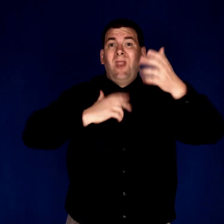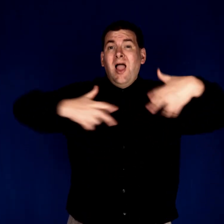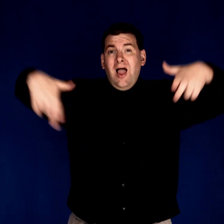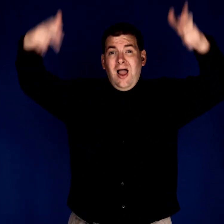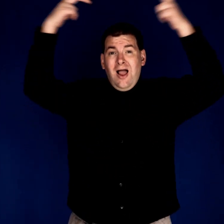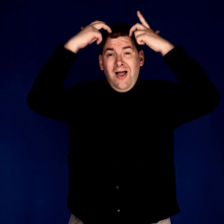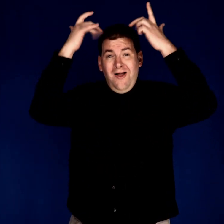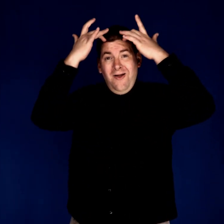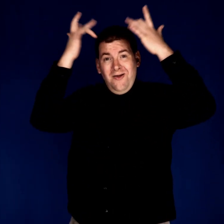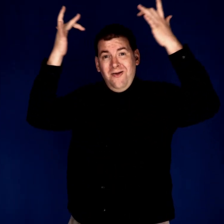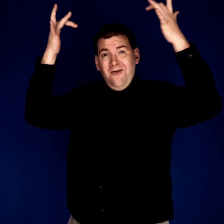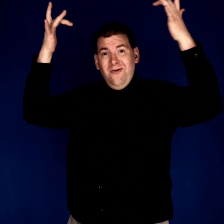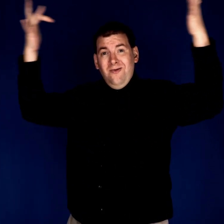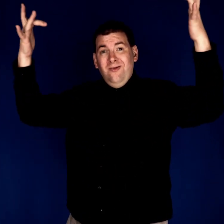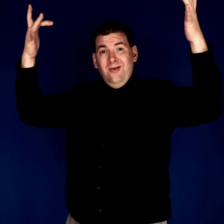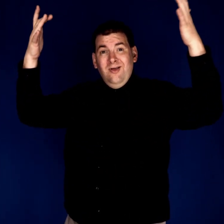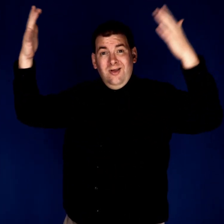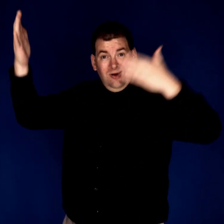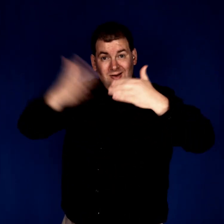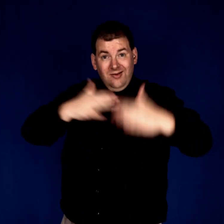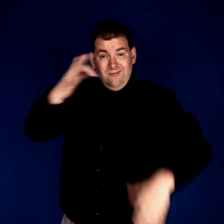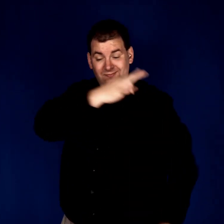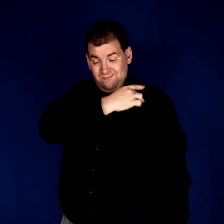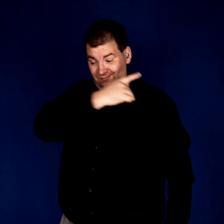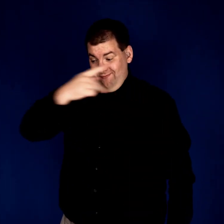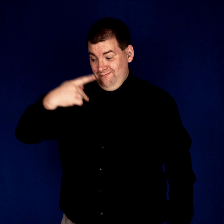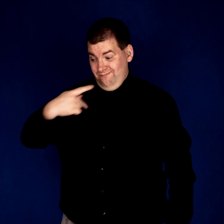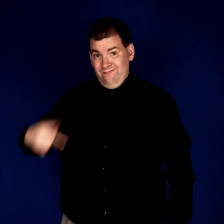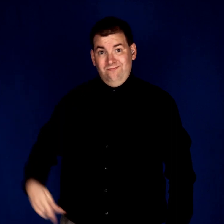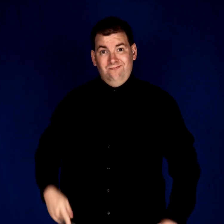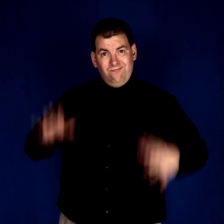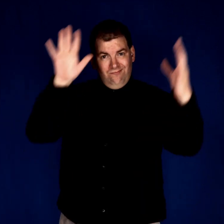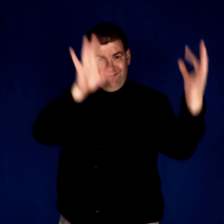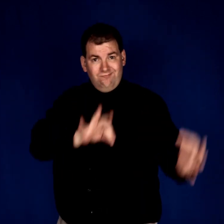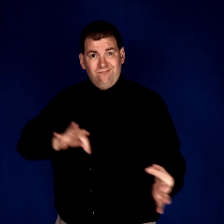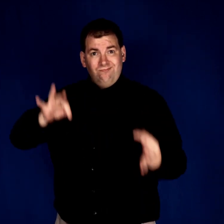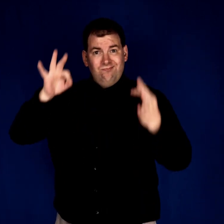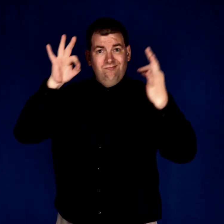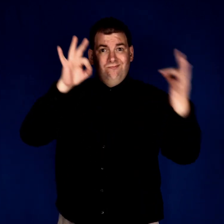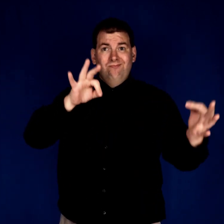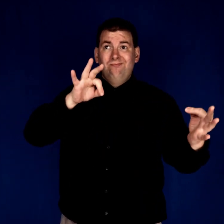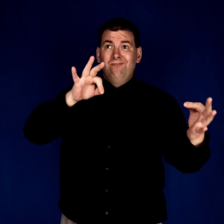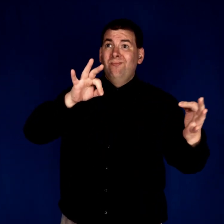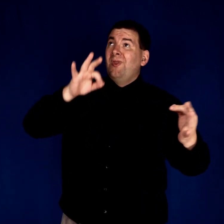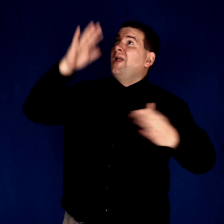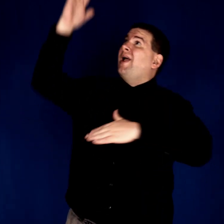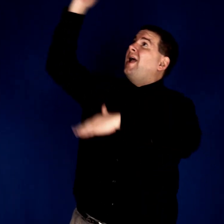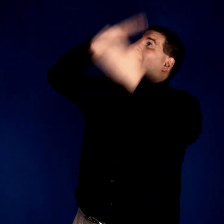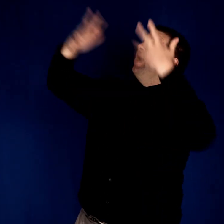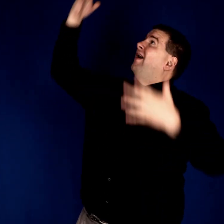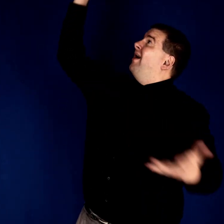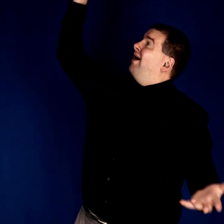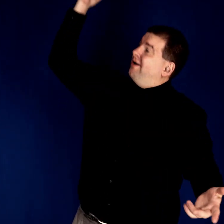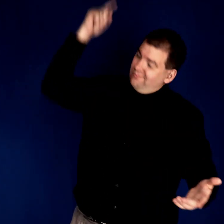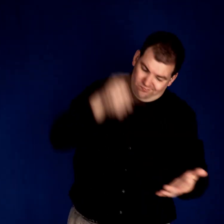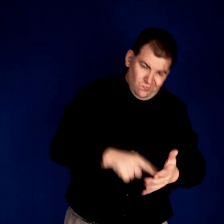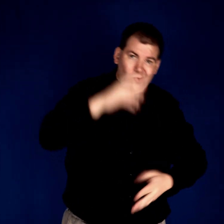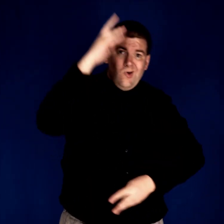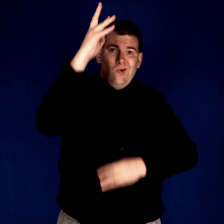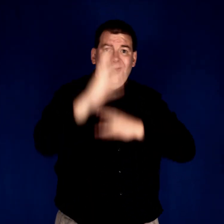crowns Even the princess of perfection Has come crashing to